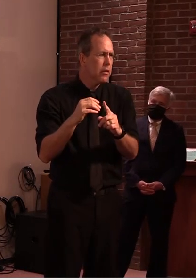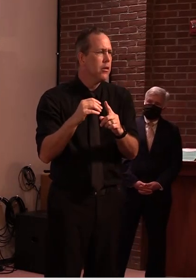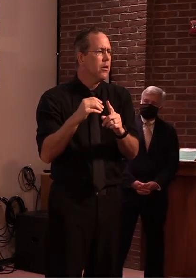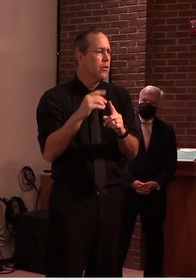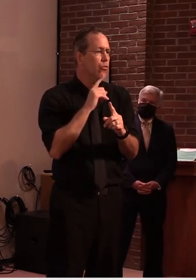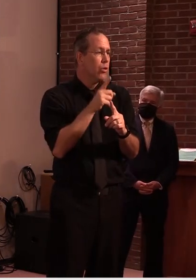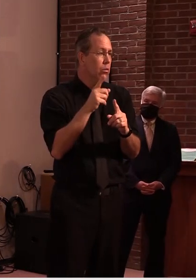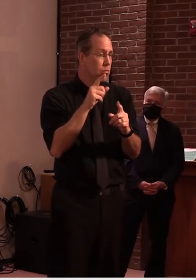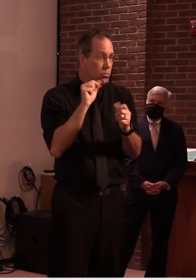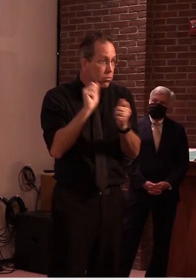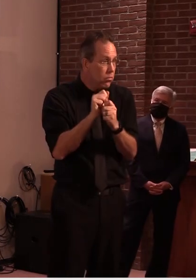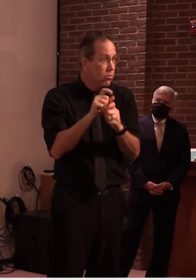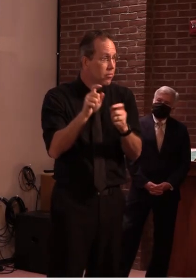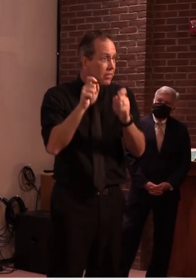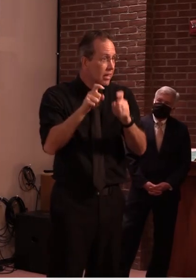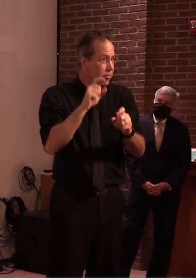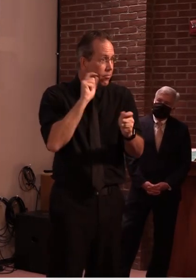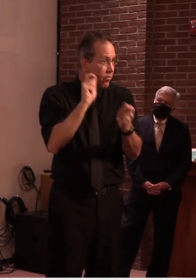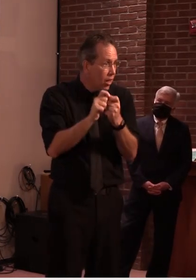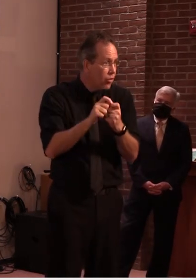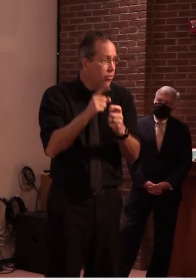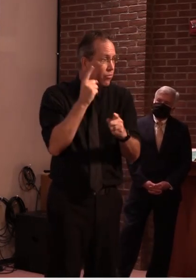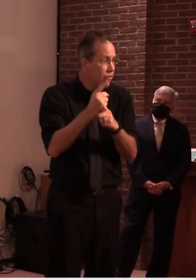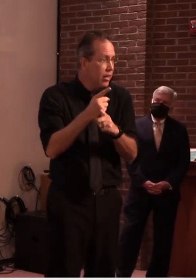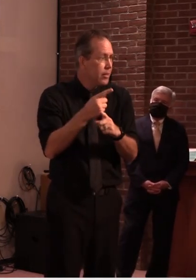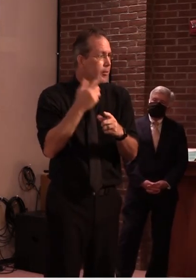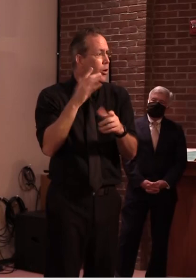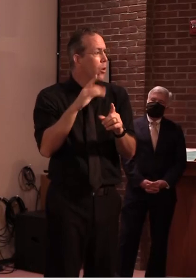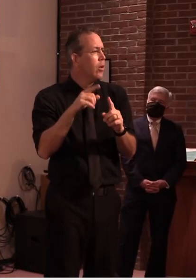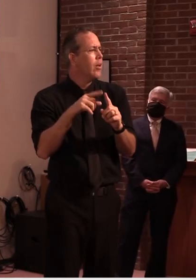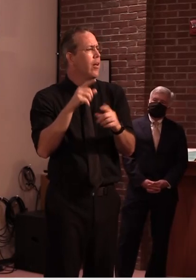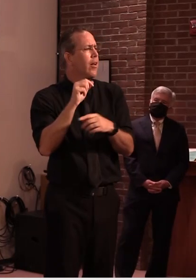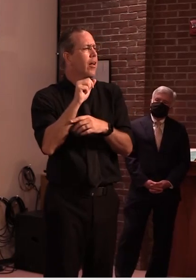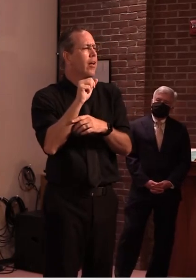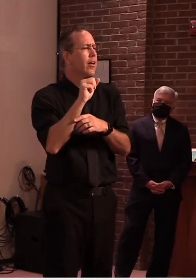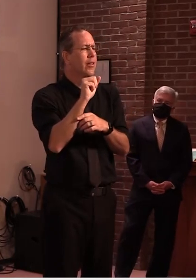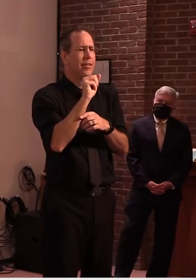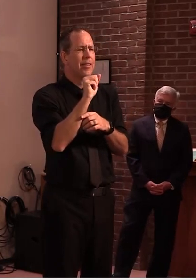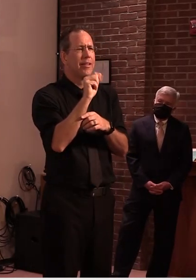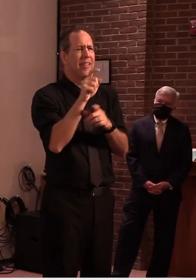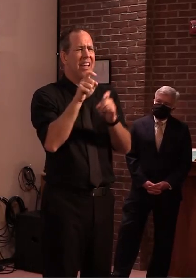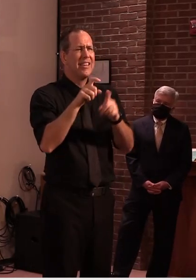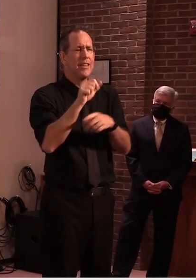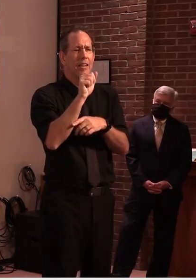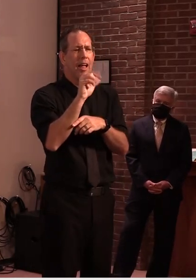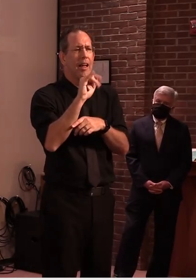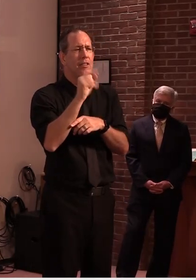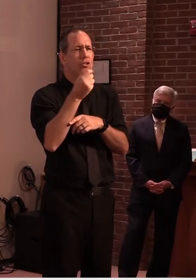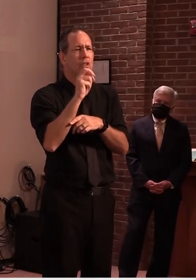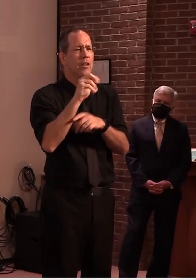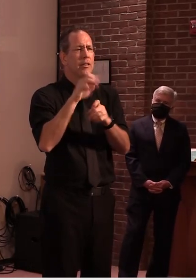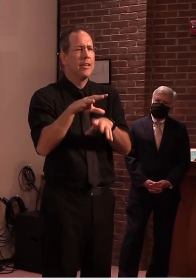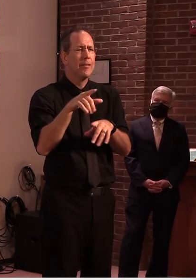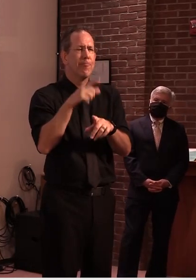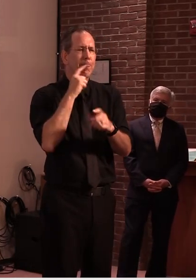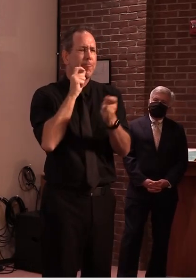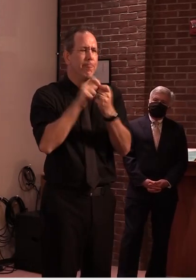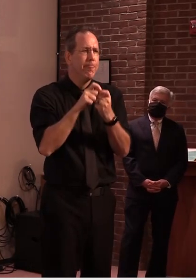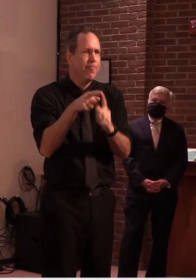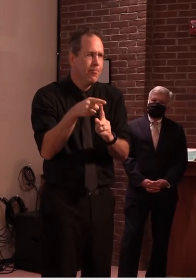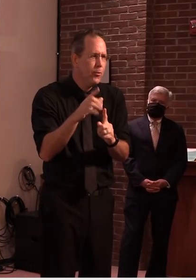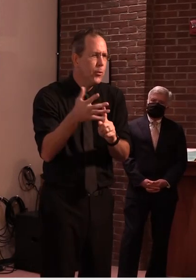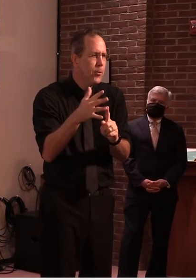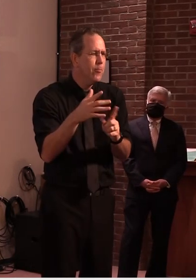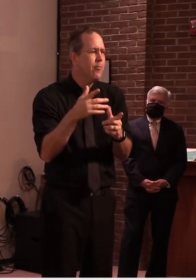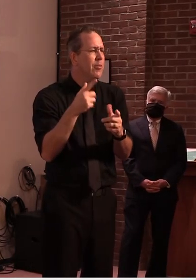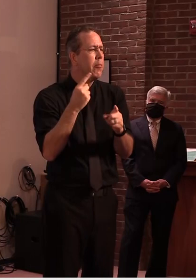uh the first test that he had was i believe an antigen test uh the second was a pcr test and as you might recall we